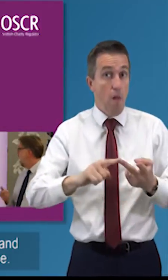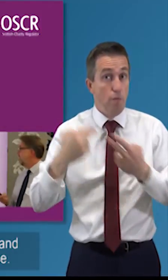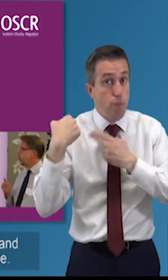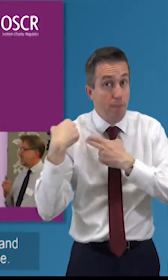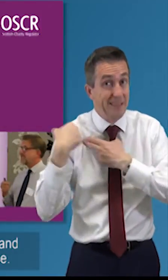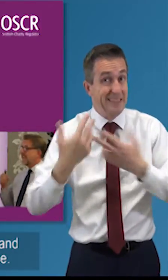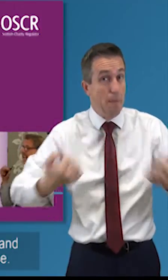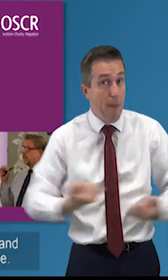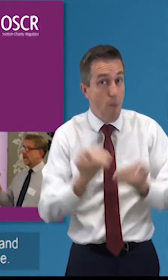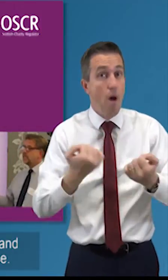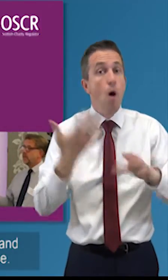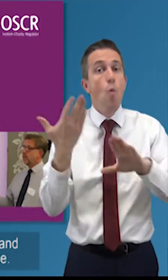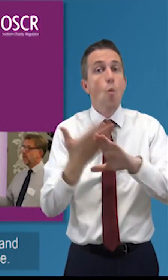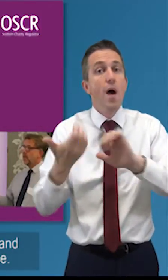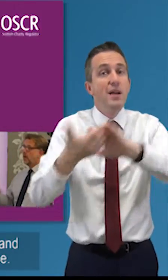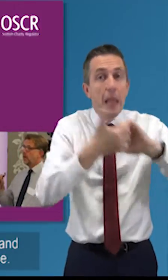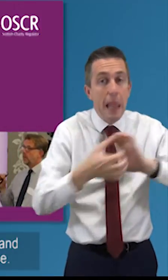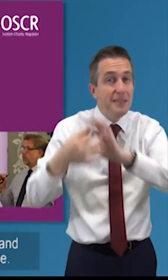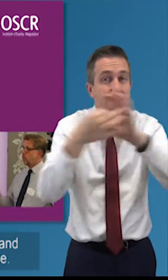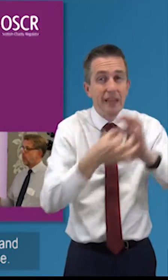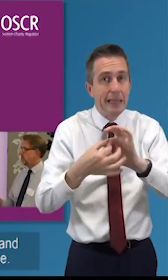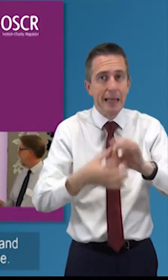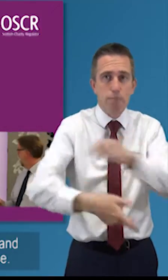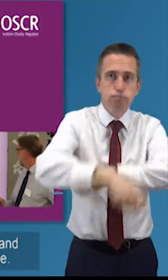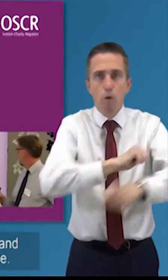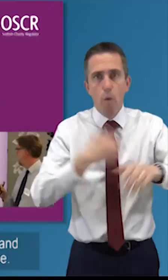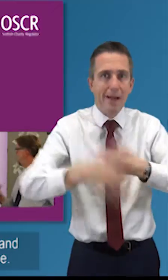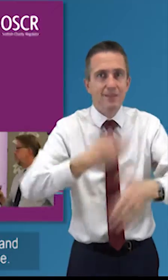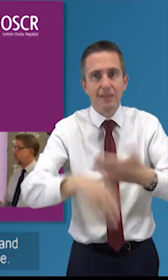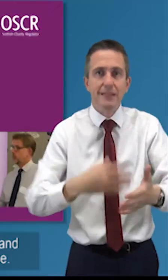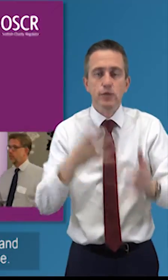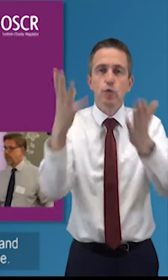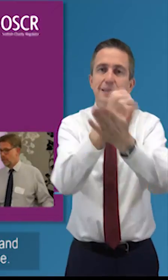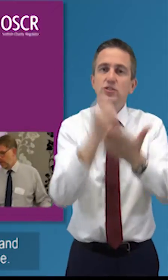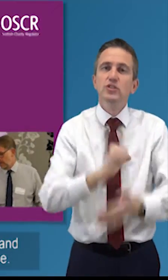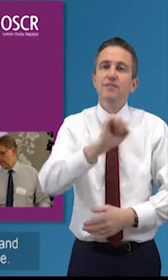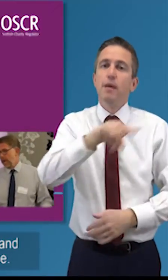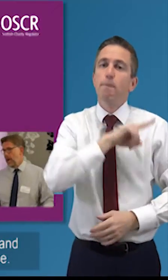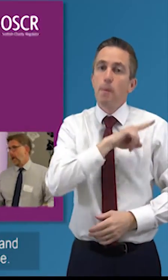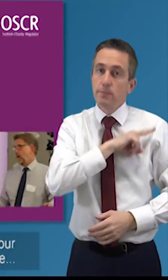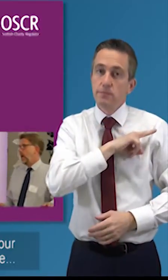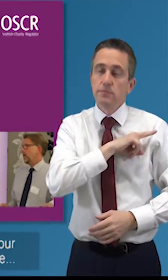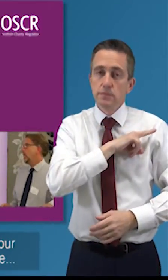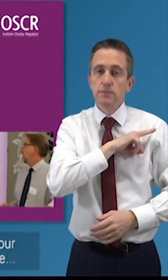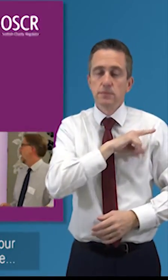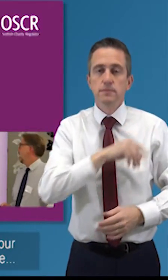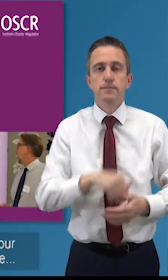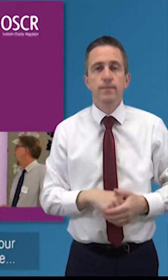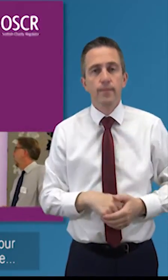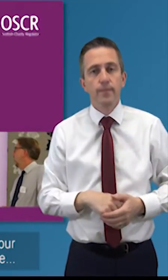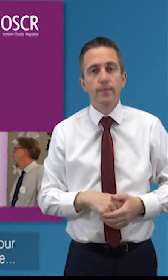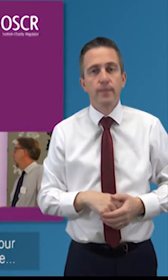and it works collectively and proactively to achieve its organizational purpose i think